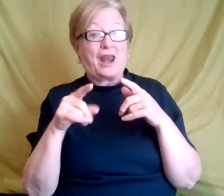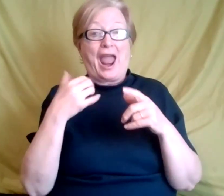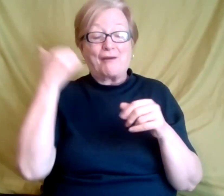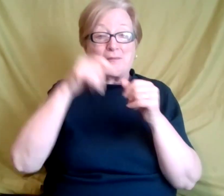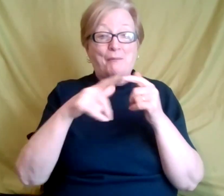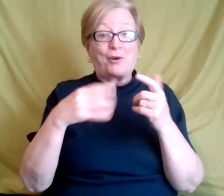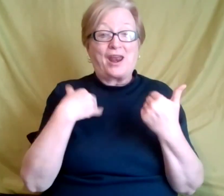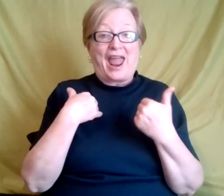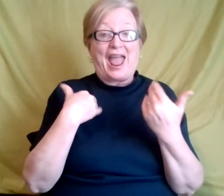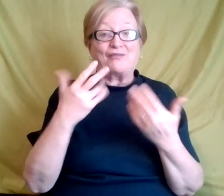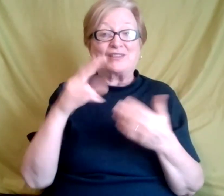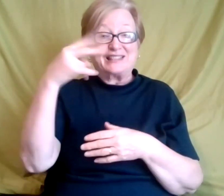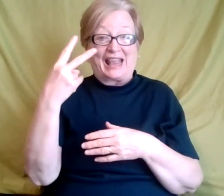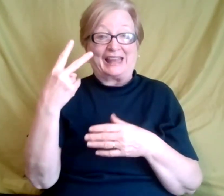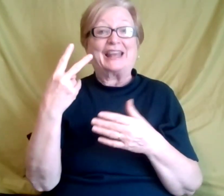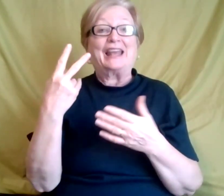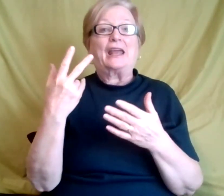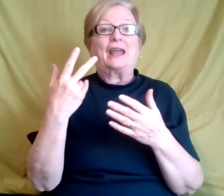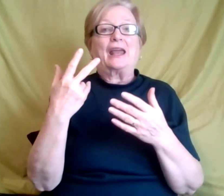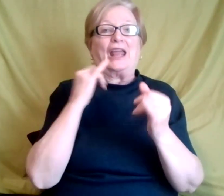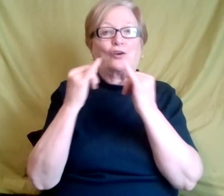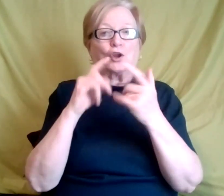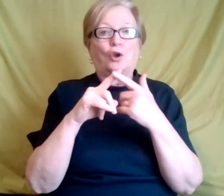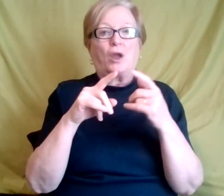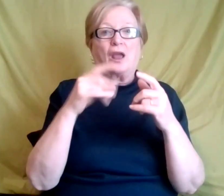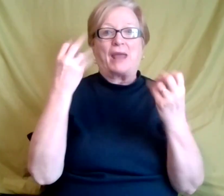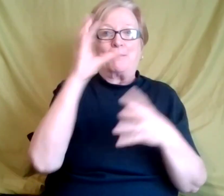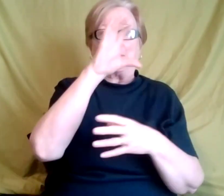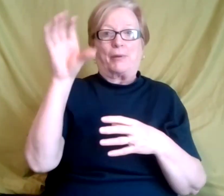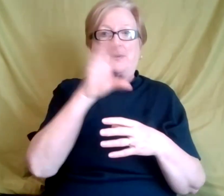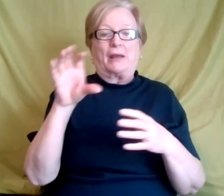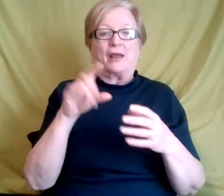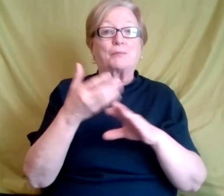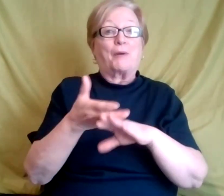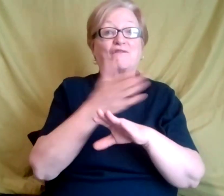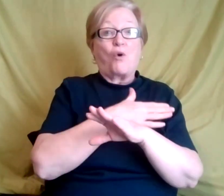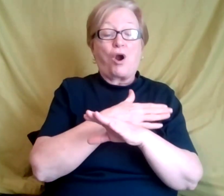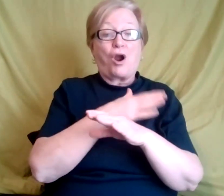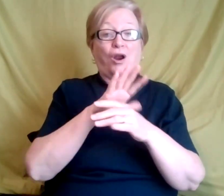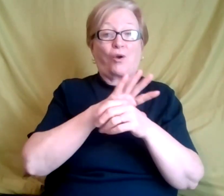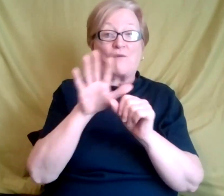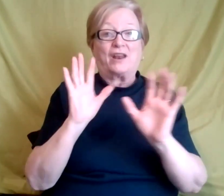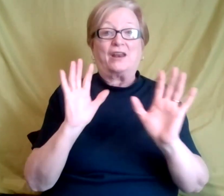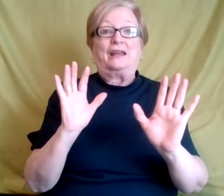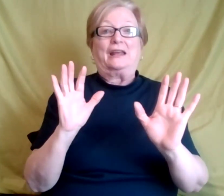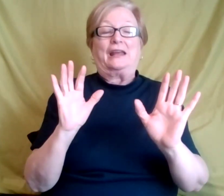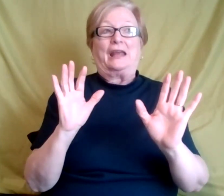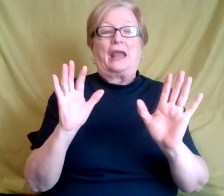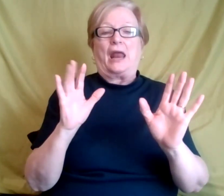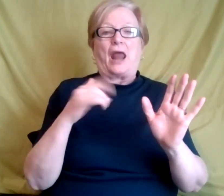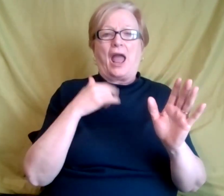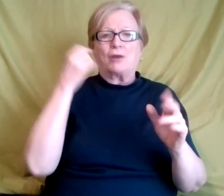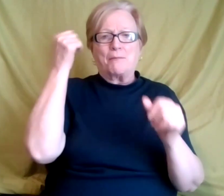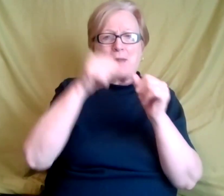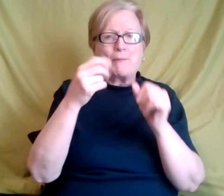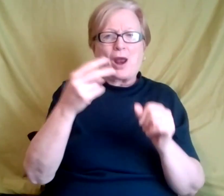pre COVID before COVID and to sit there and to look at the panel, some, you know, now that I reflect when I